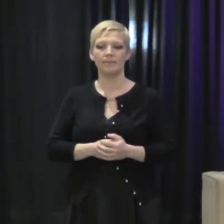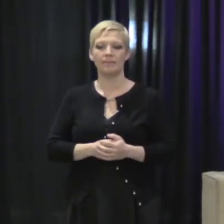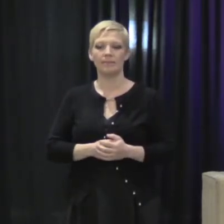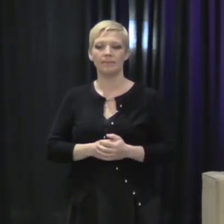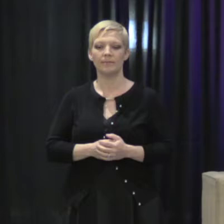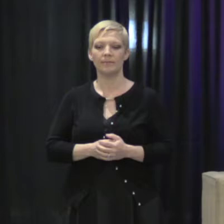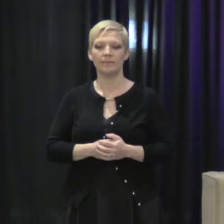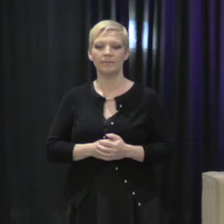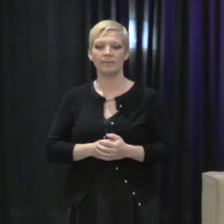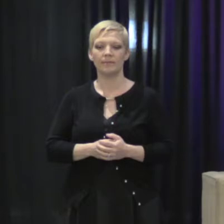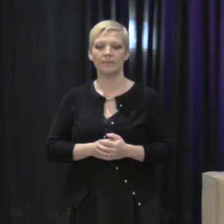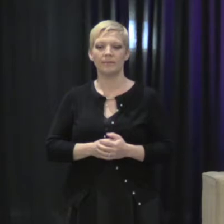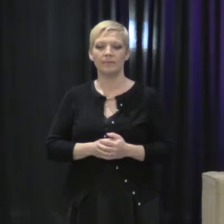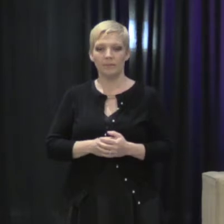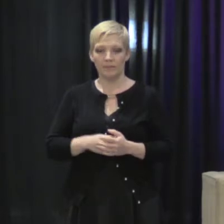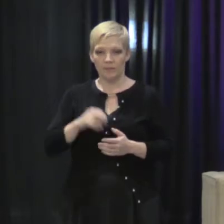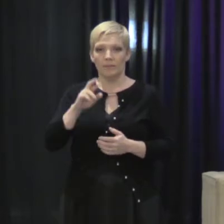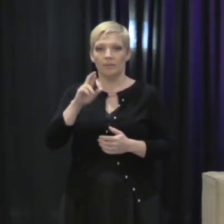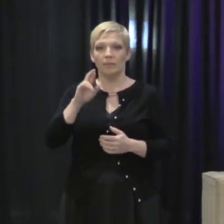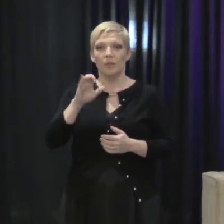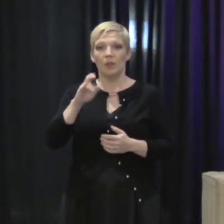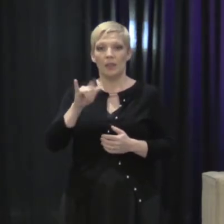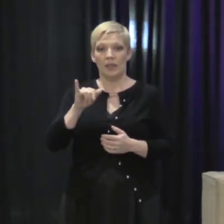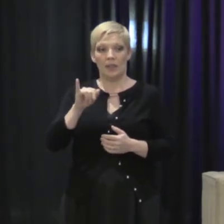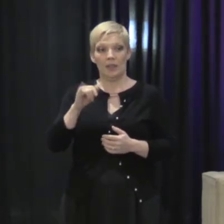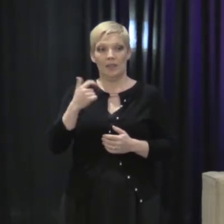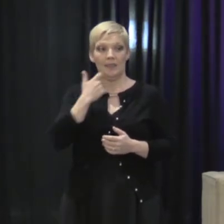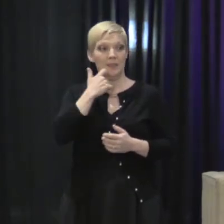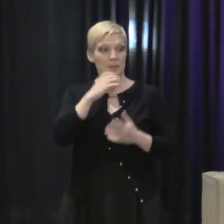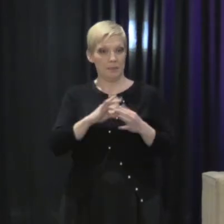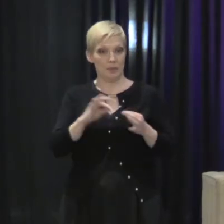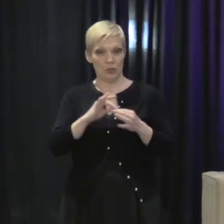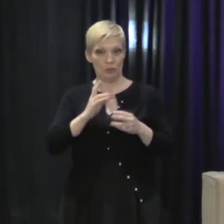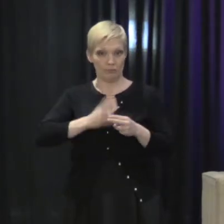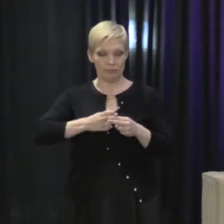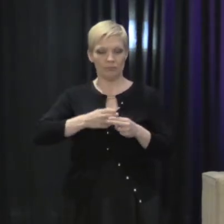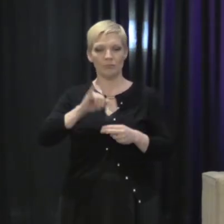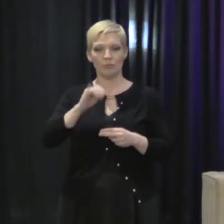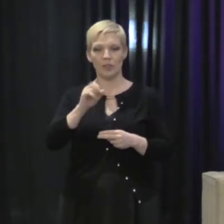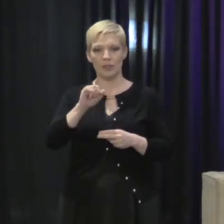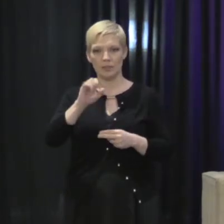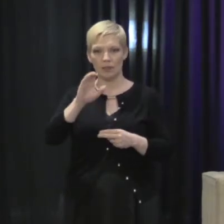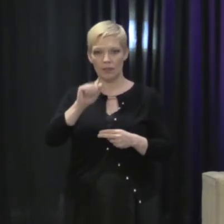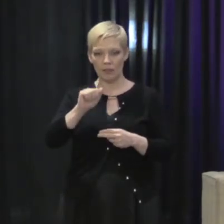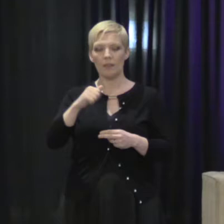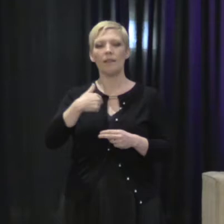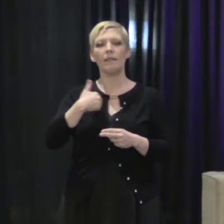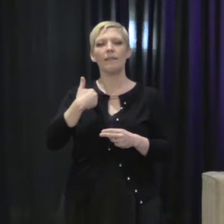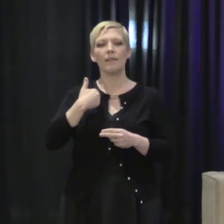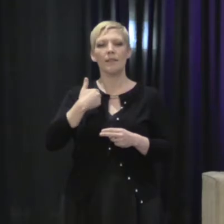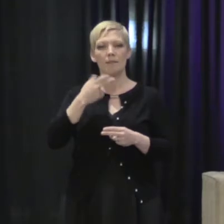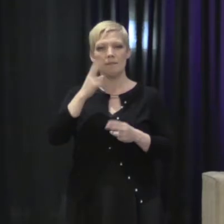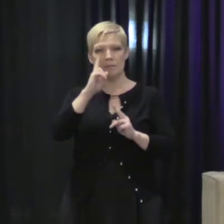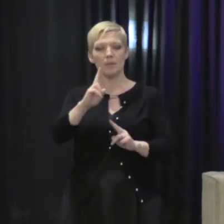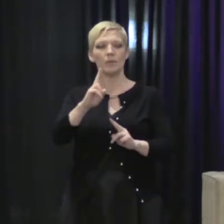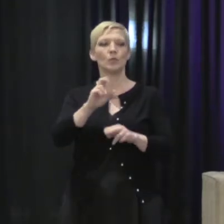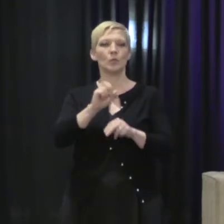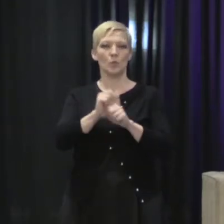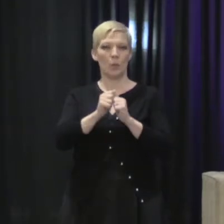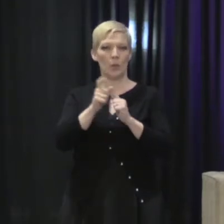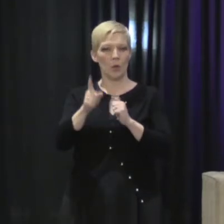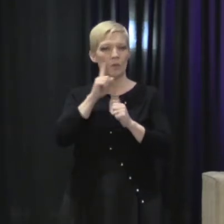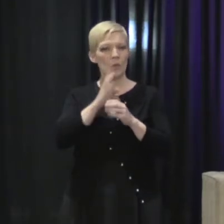So, Ricky mentioned Jessica. I've had the privilege of representing her and working with her for over 14 years.